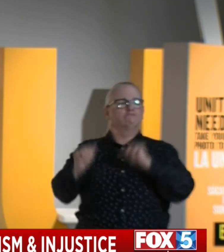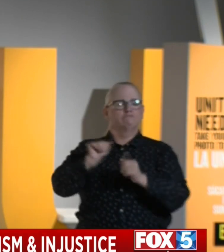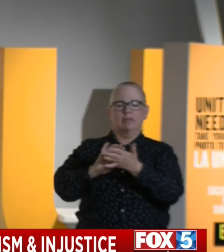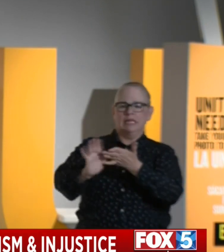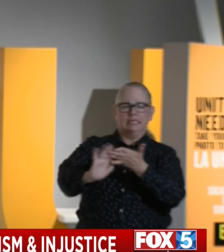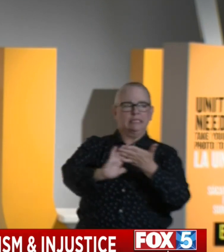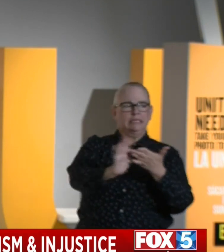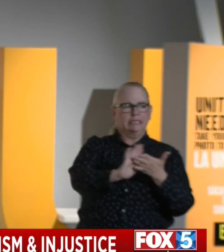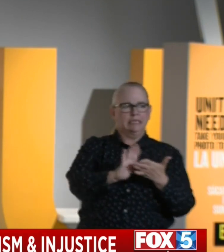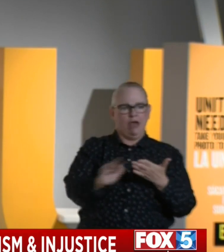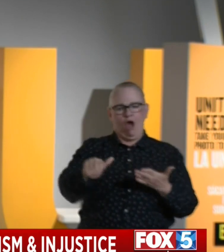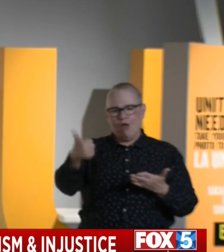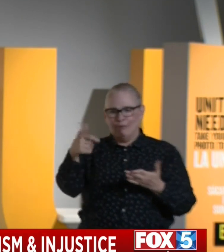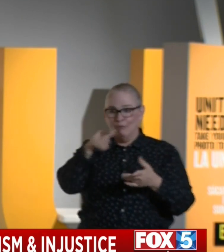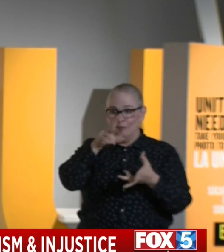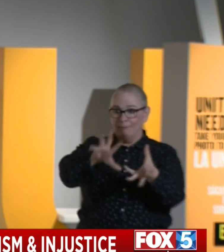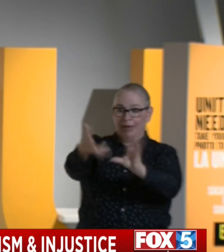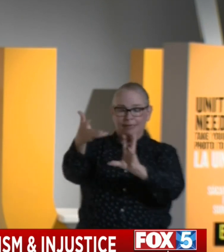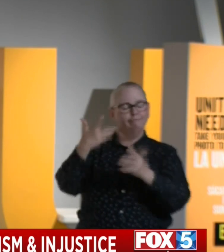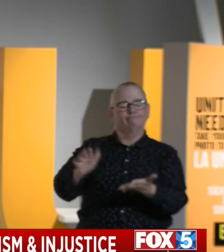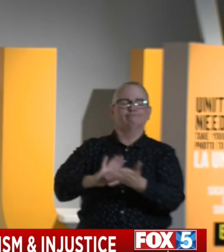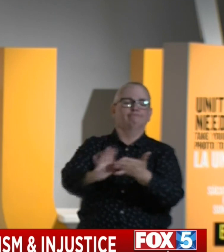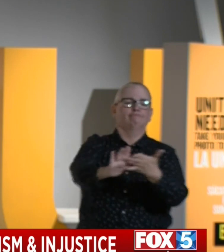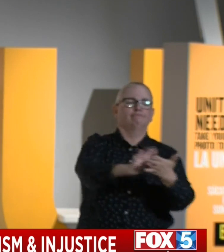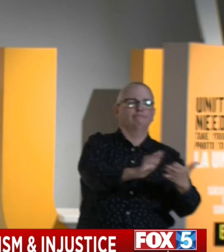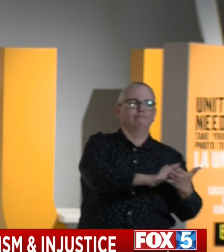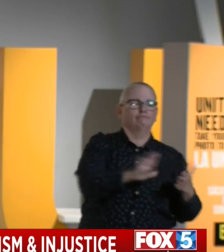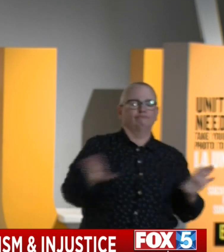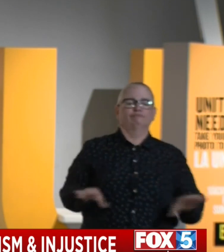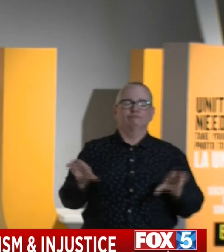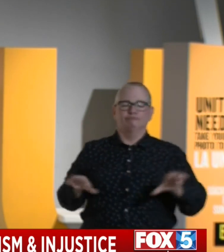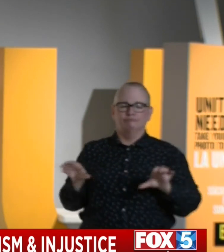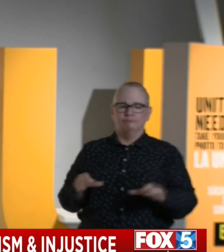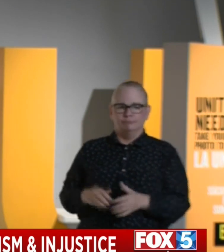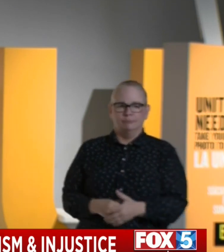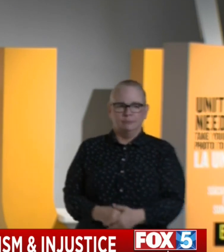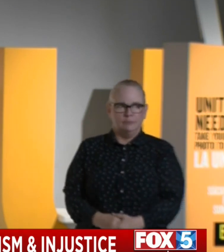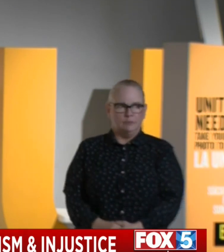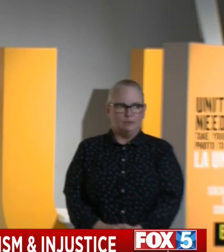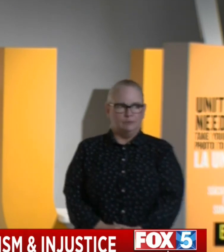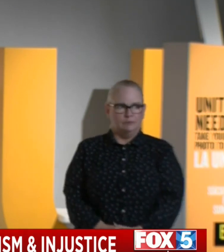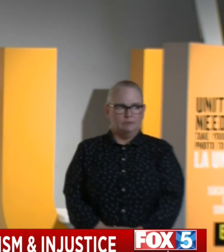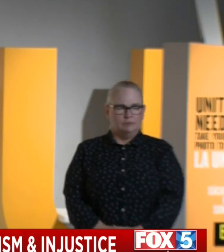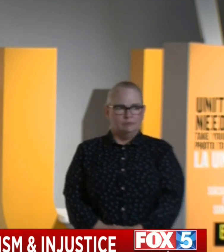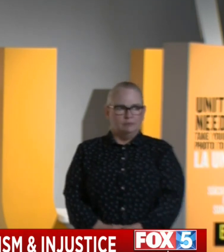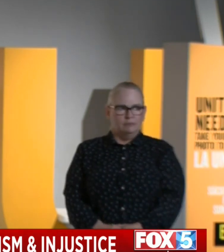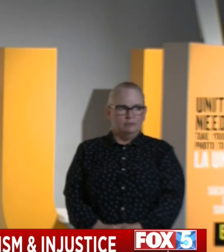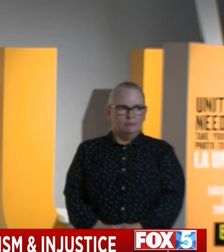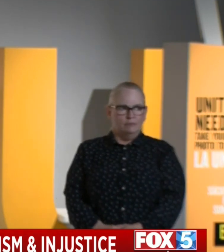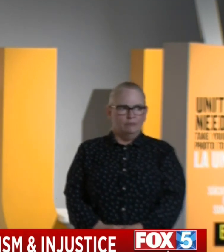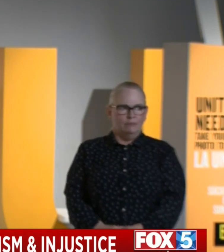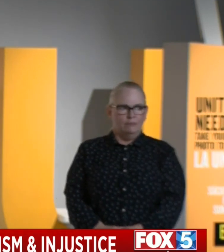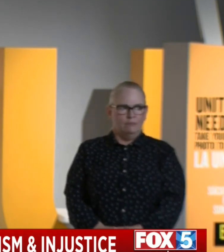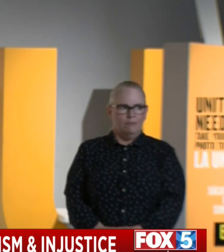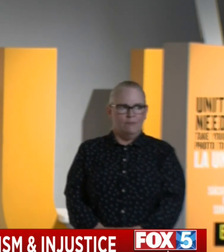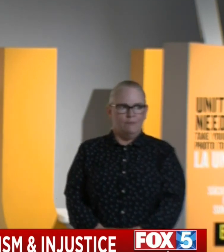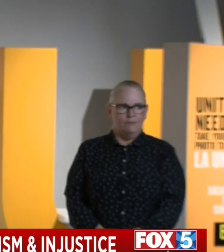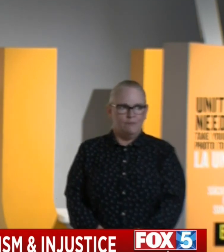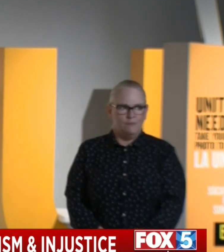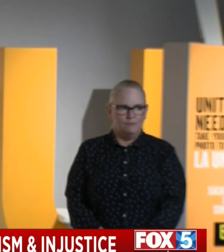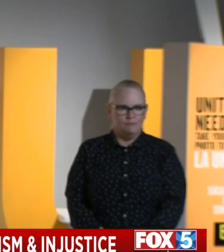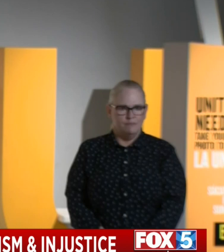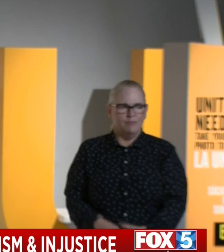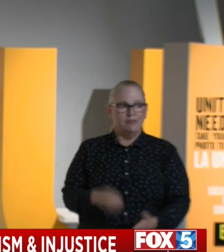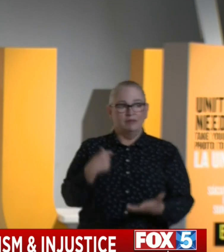graffiti off the side of a building. I had the chance to fly down to South LA in the